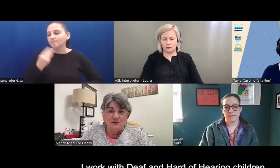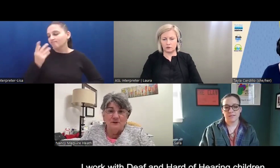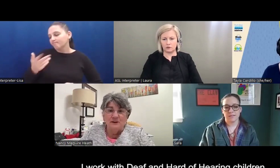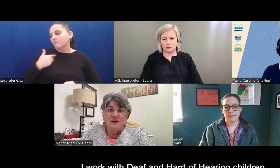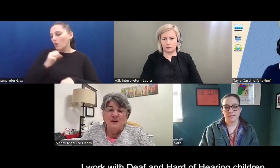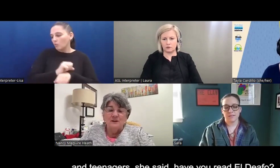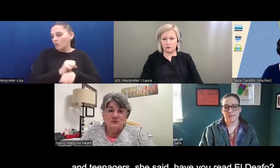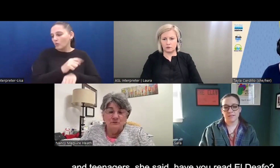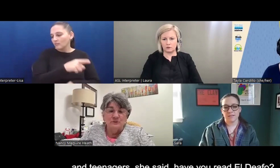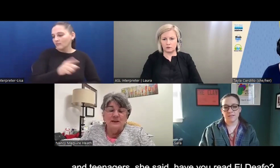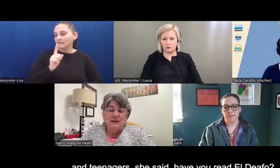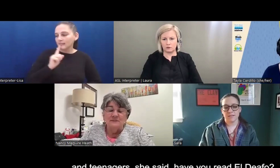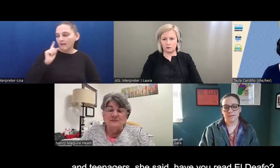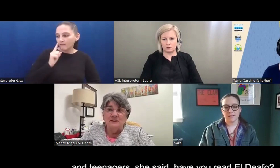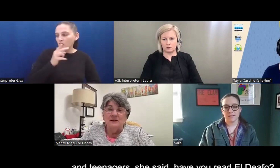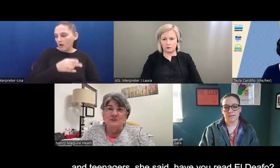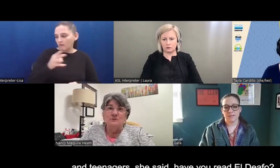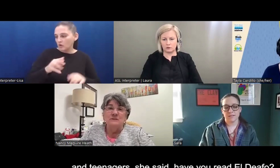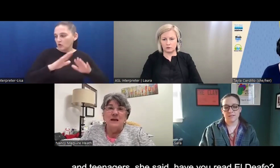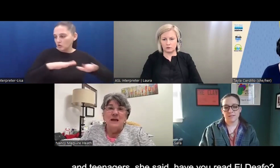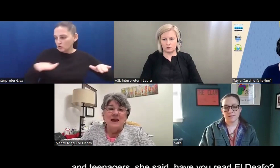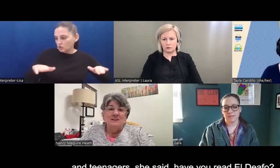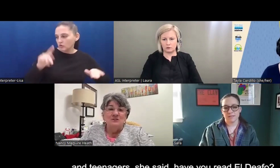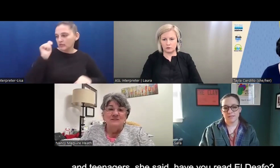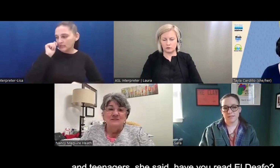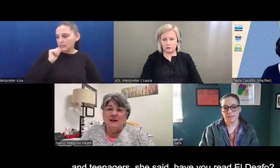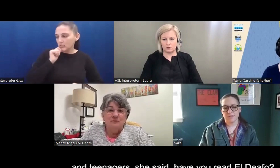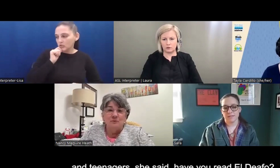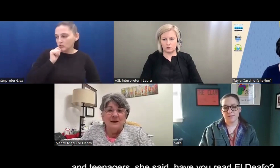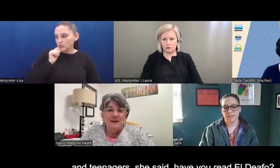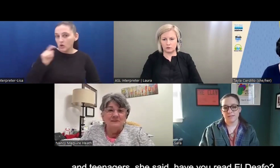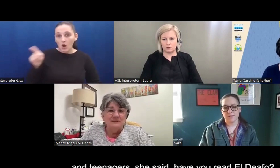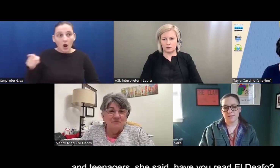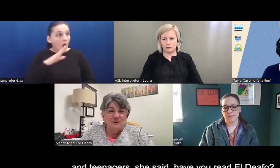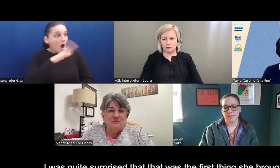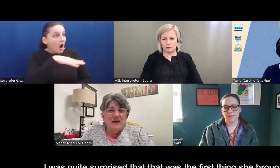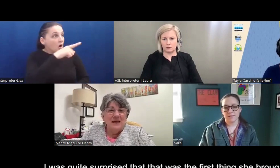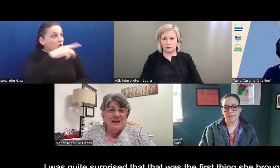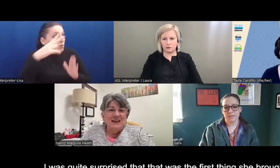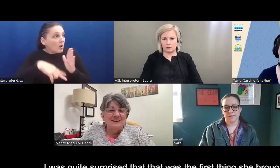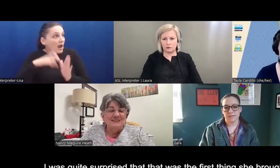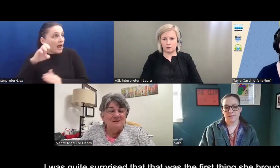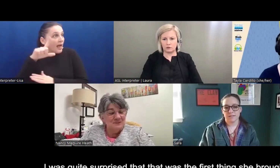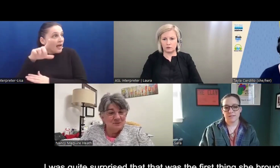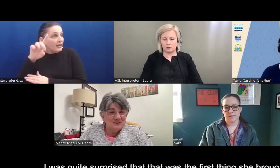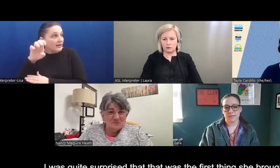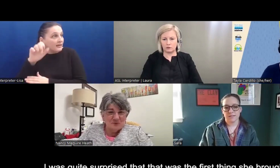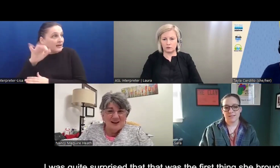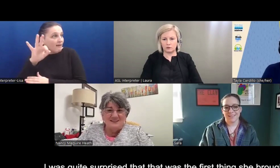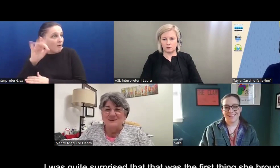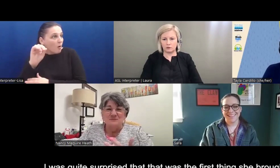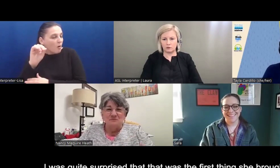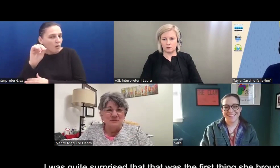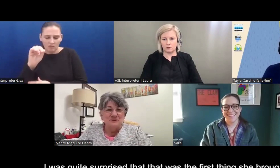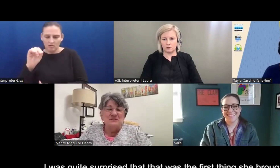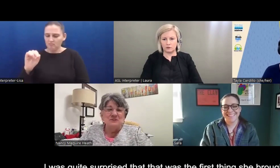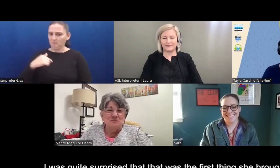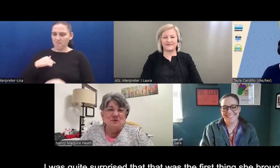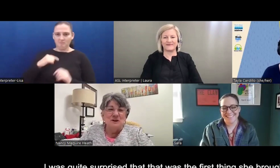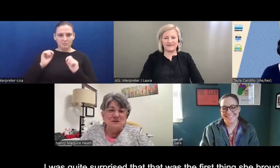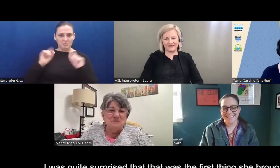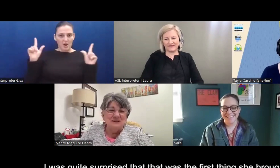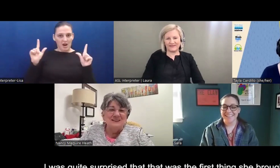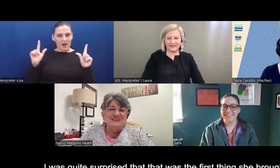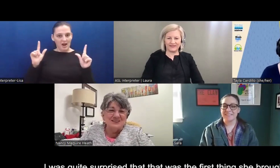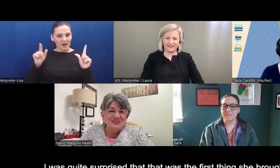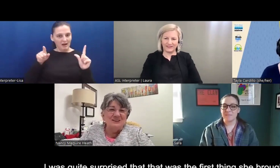and hard-of-hearing children and teenagers. And she said, have you read El Defo? And I was quite surprised. That was the first thing she